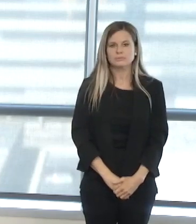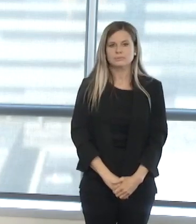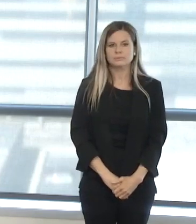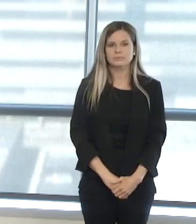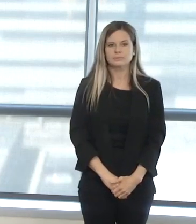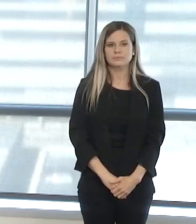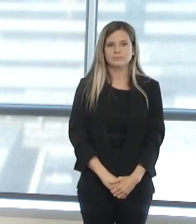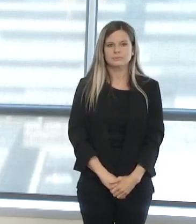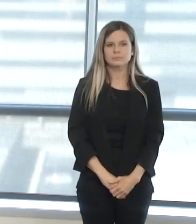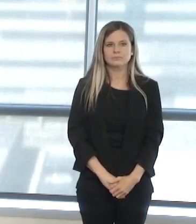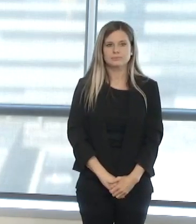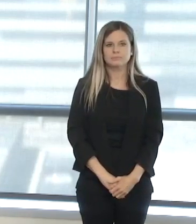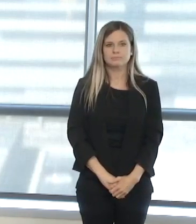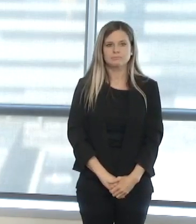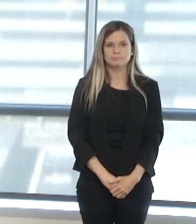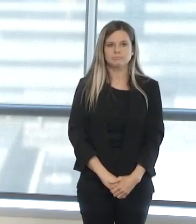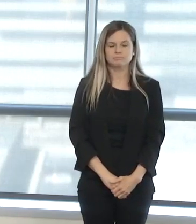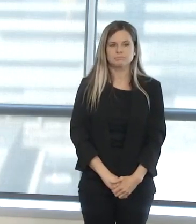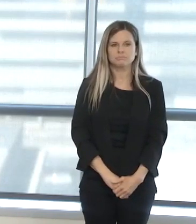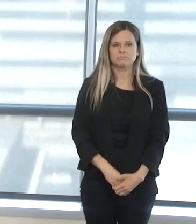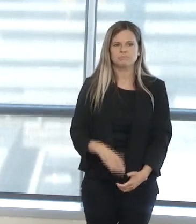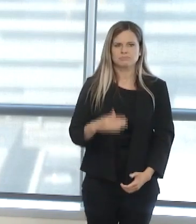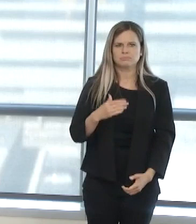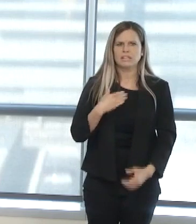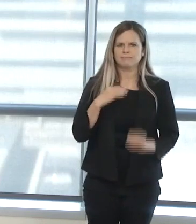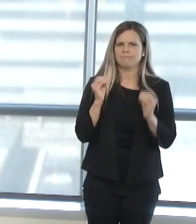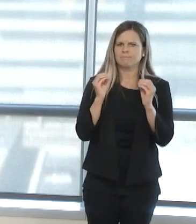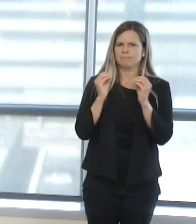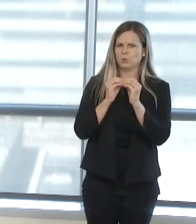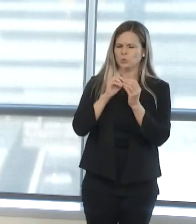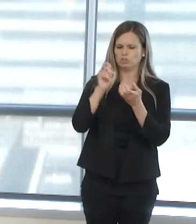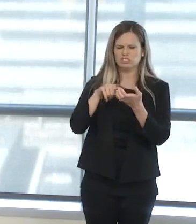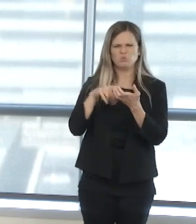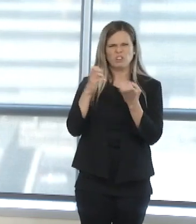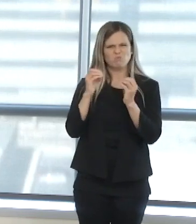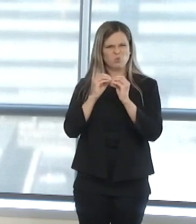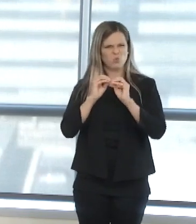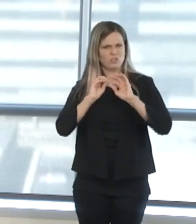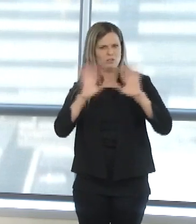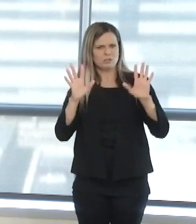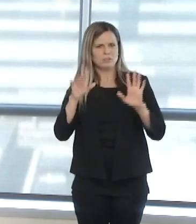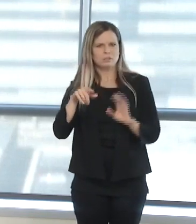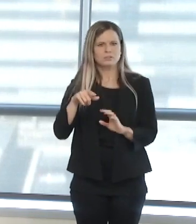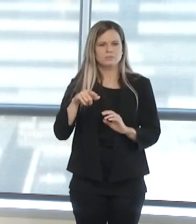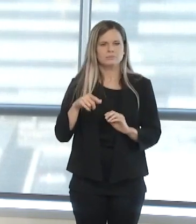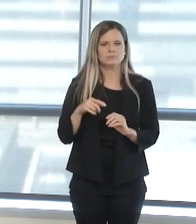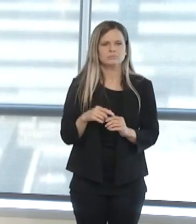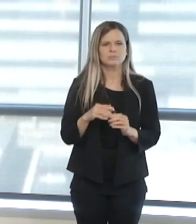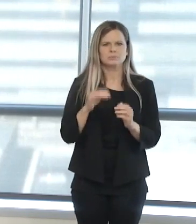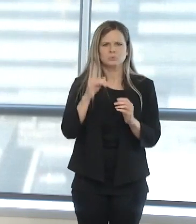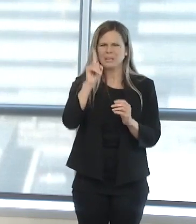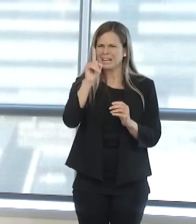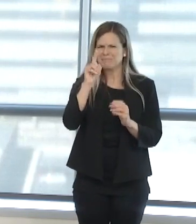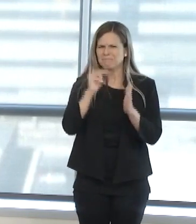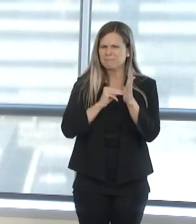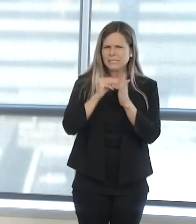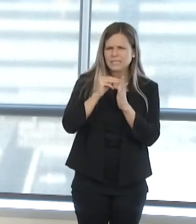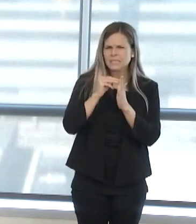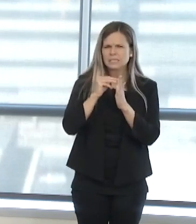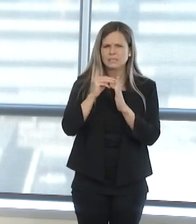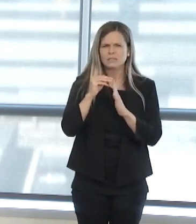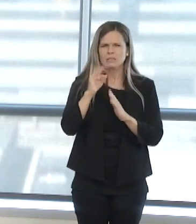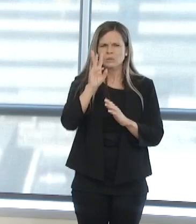We did have a question to further clarify the one million mask challenge, just wanting to hear the website one more time.